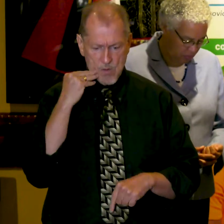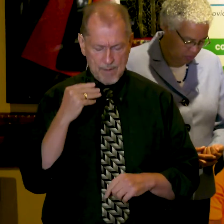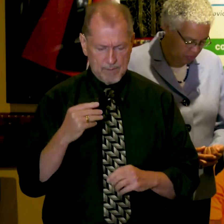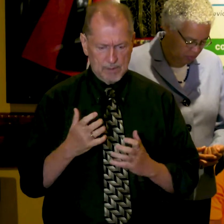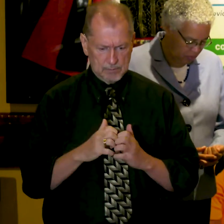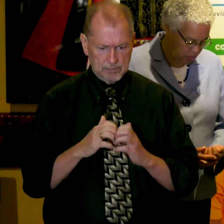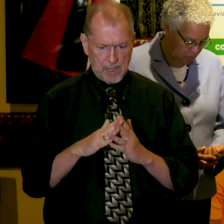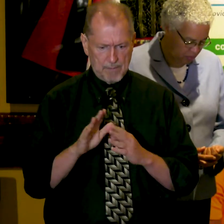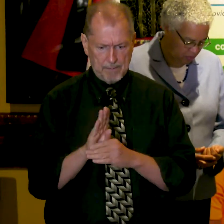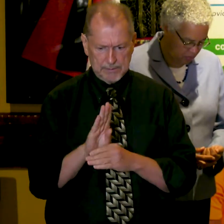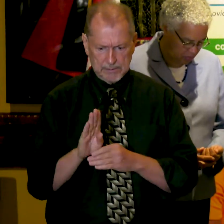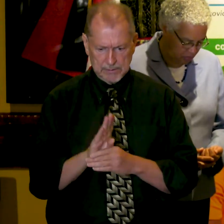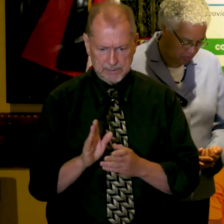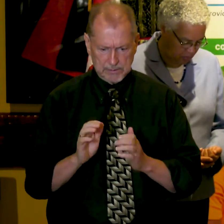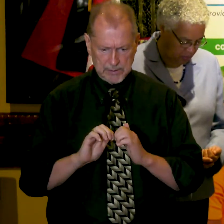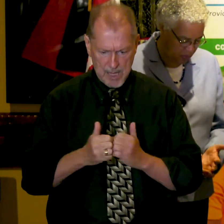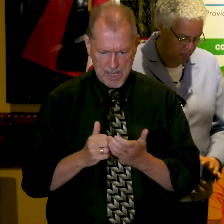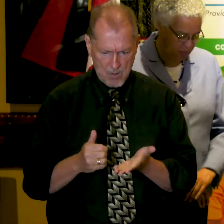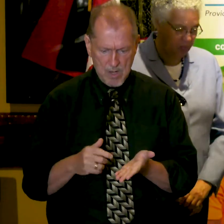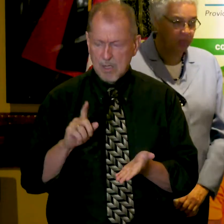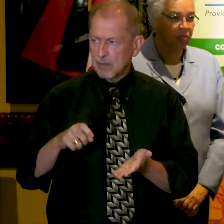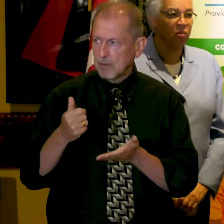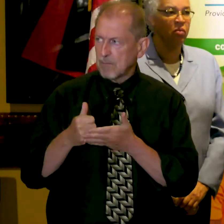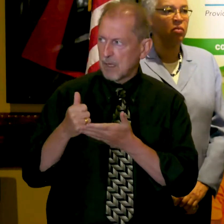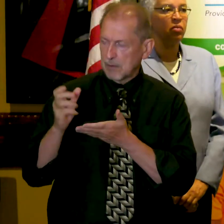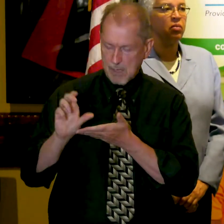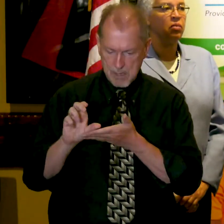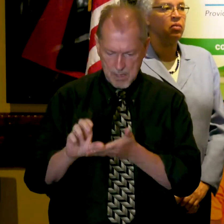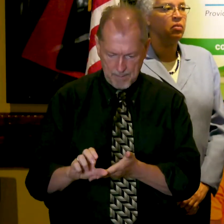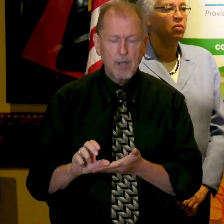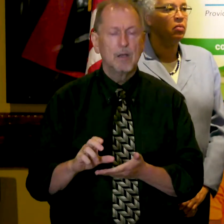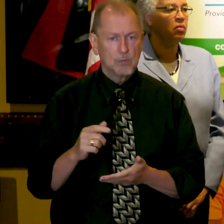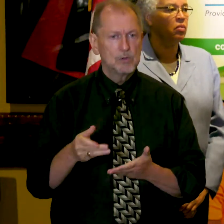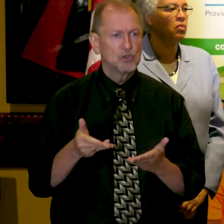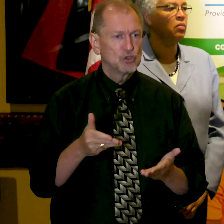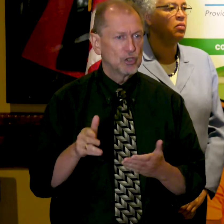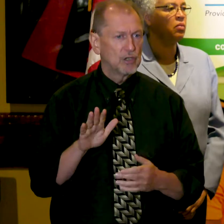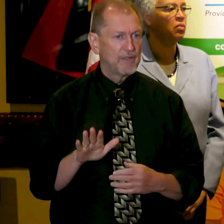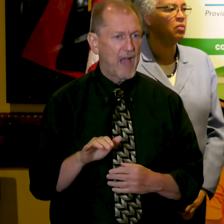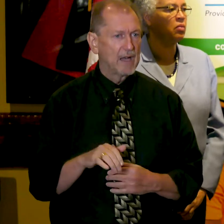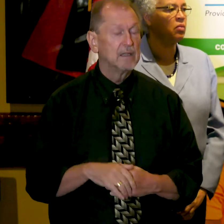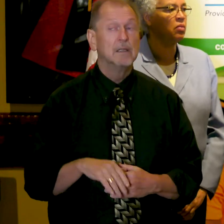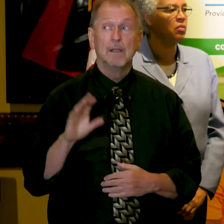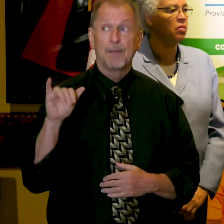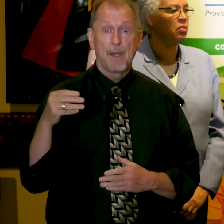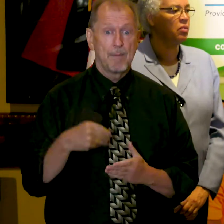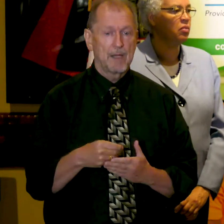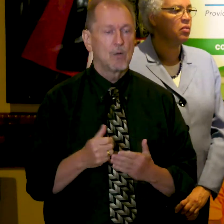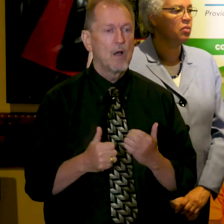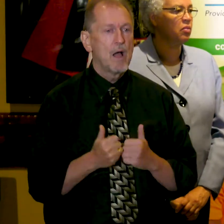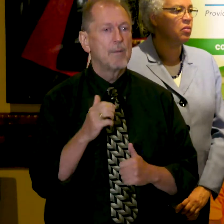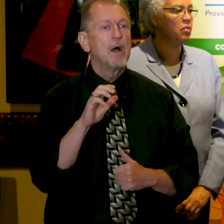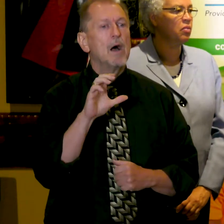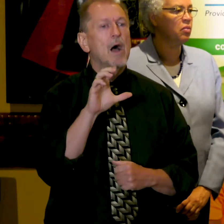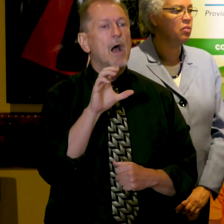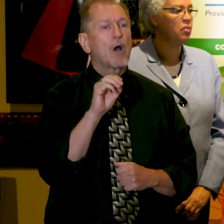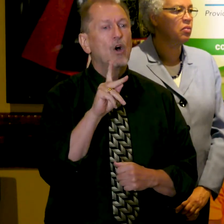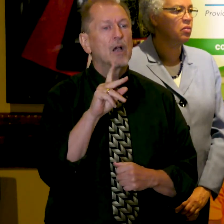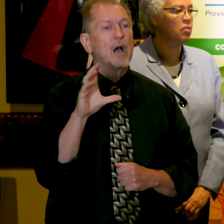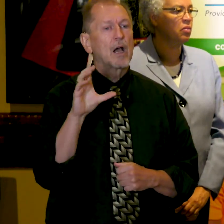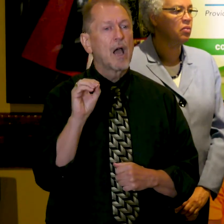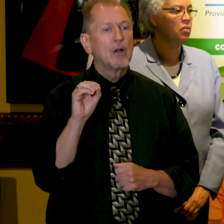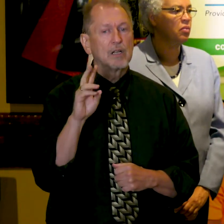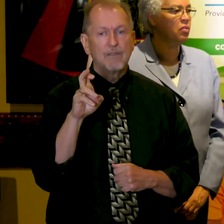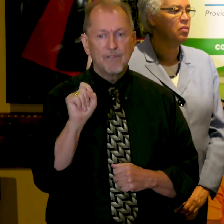continue to serve their communities in so many ways. This funding will help Cook County veterans build and grow their small